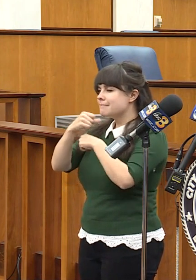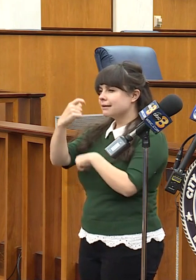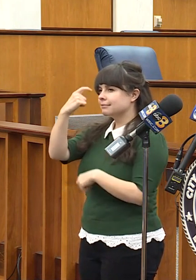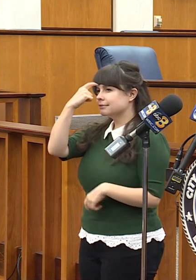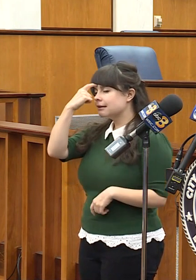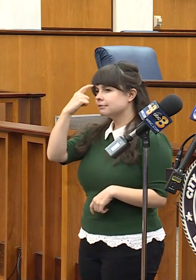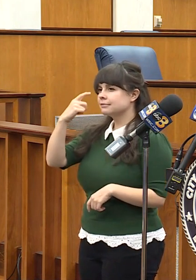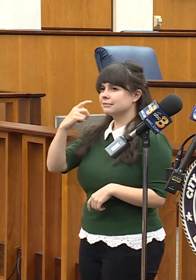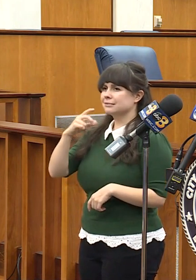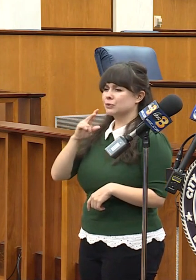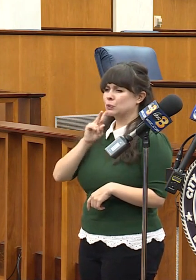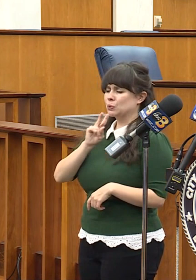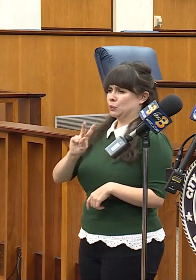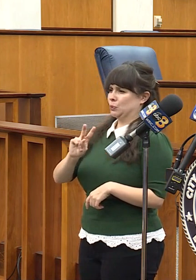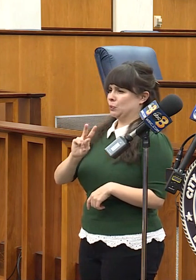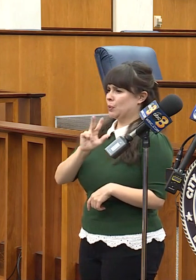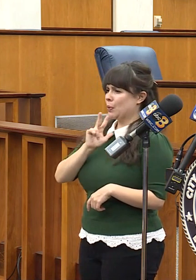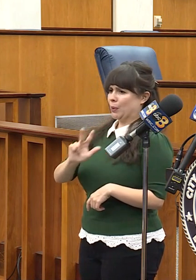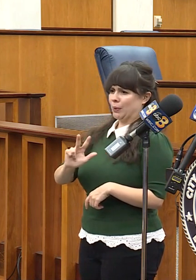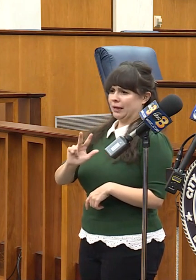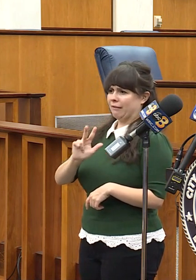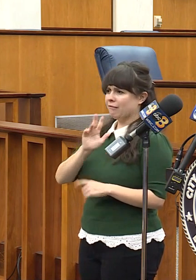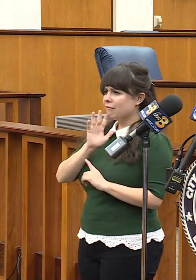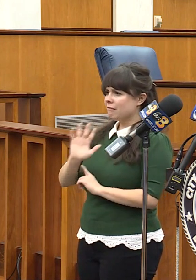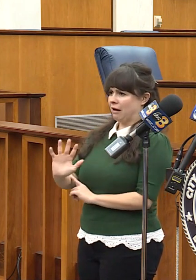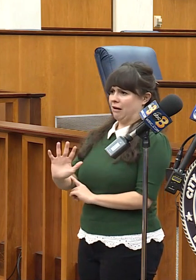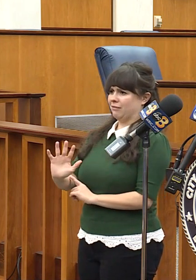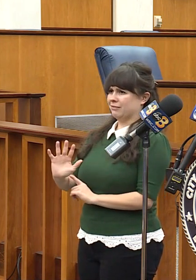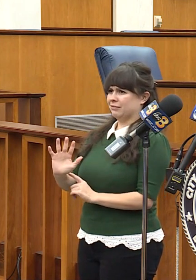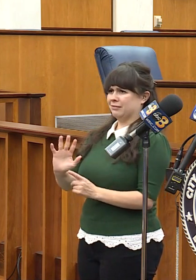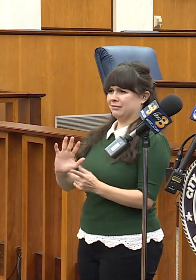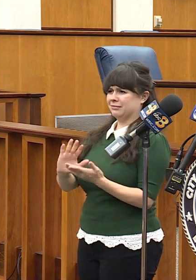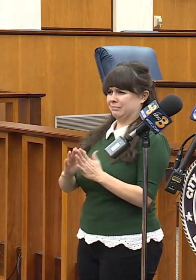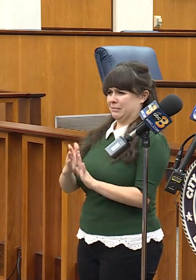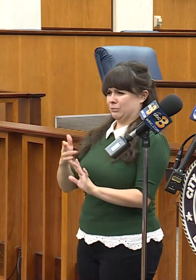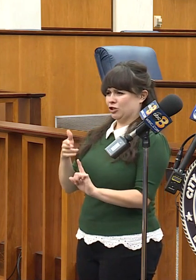three year old or five year old is shot?